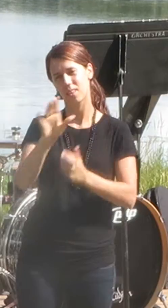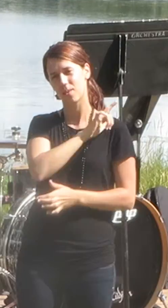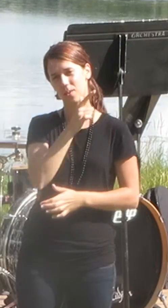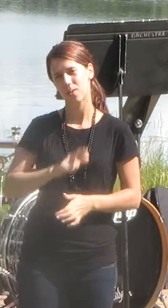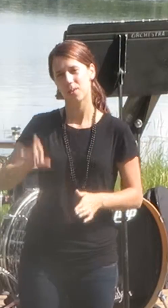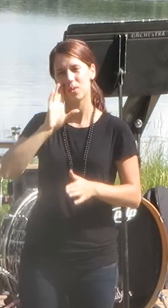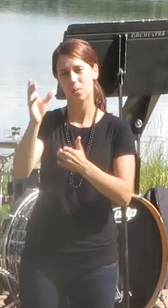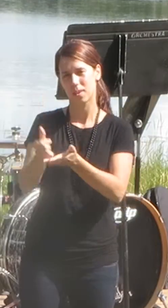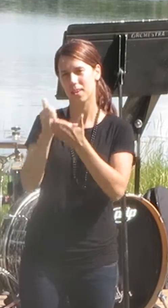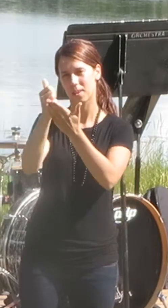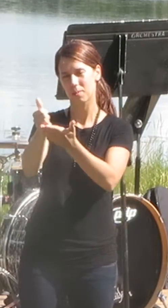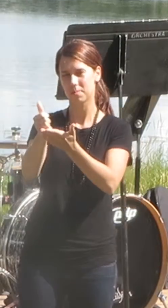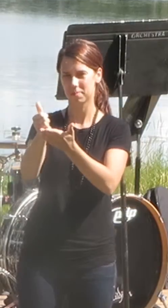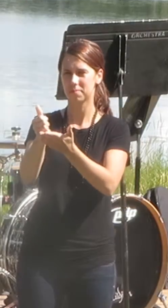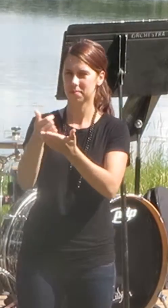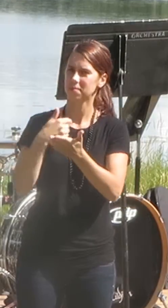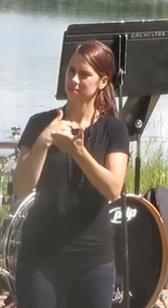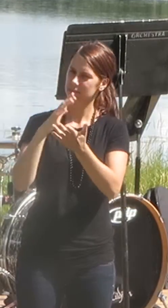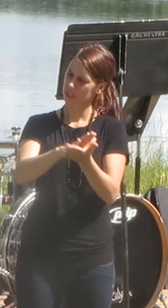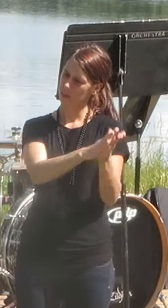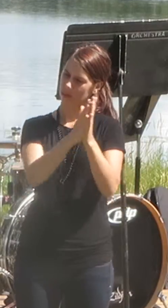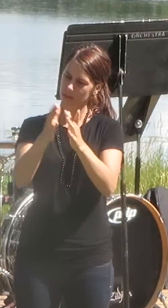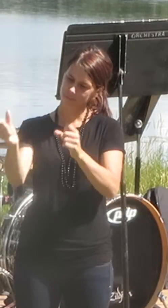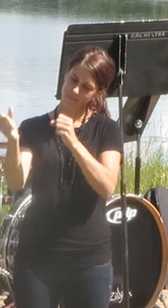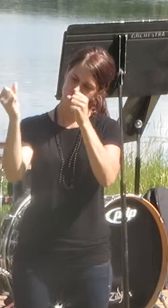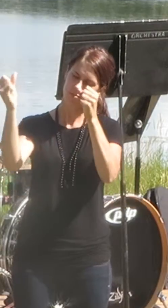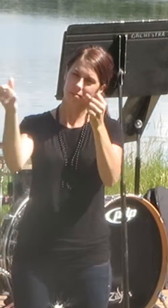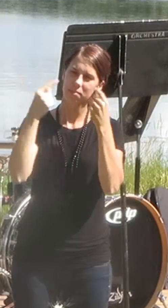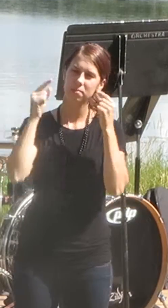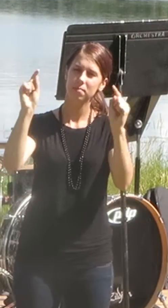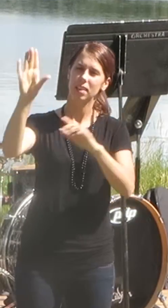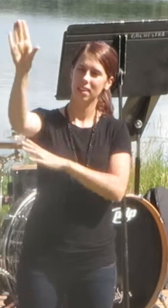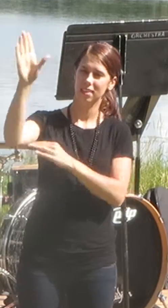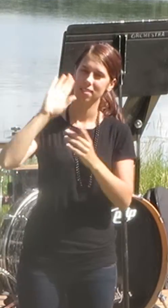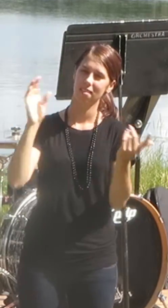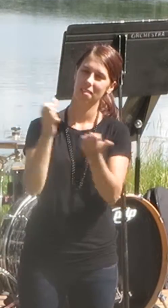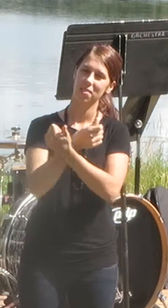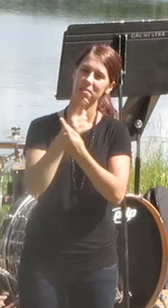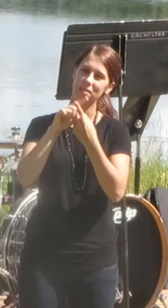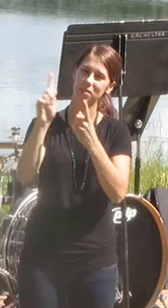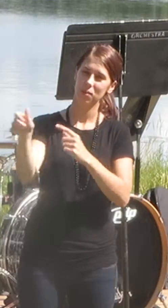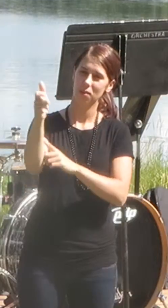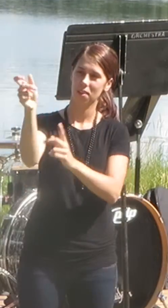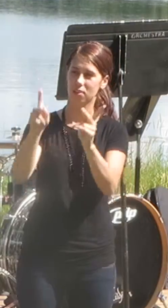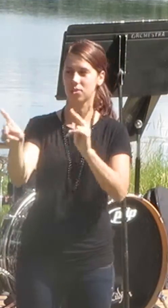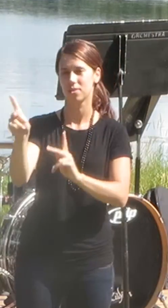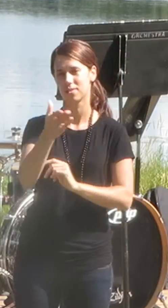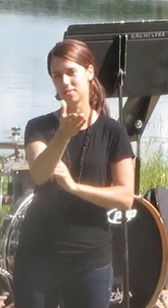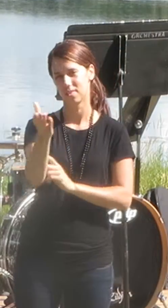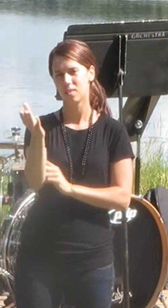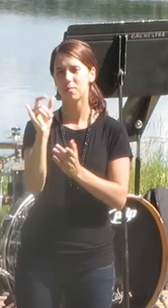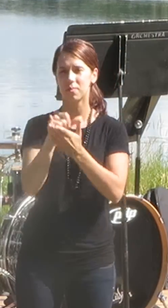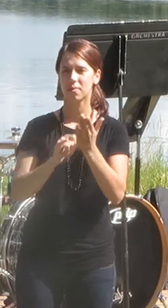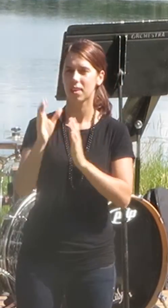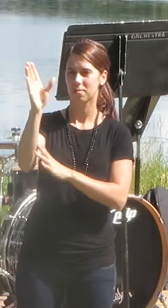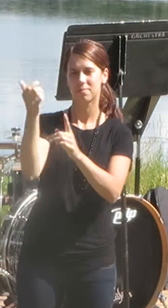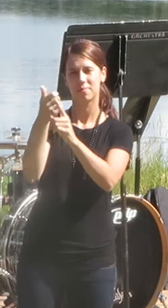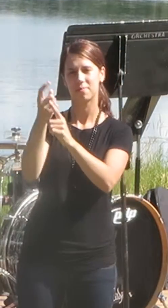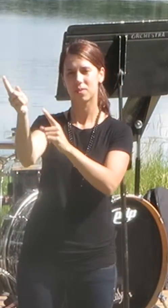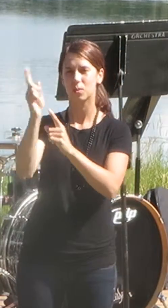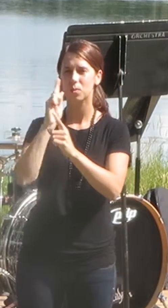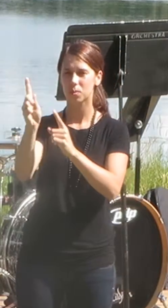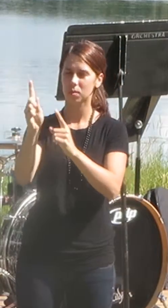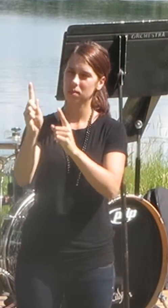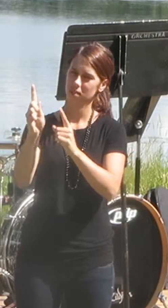would help me to be bold in proclaiming his love to others and that he would